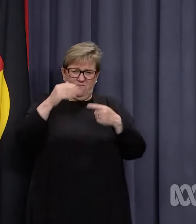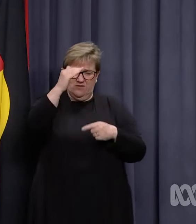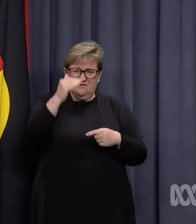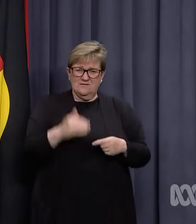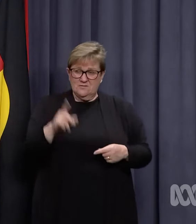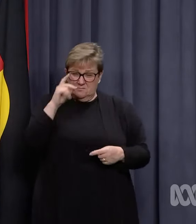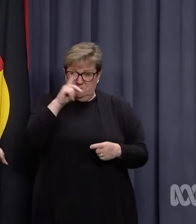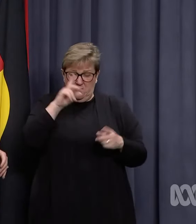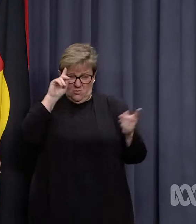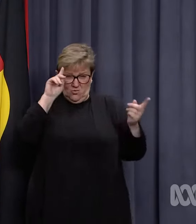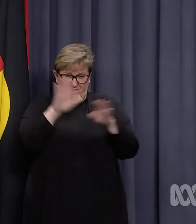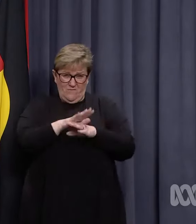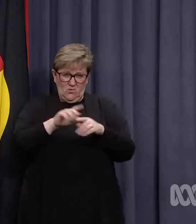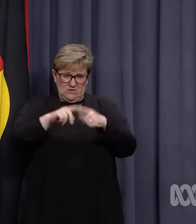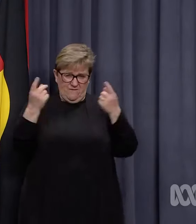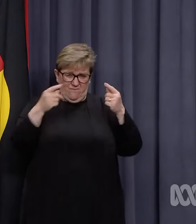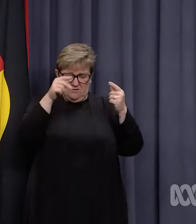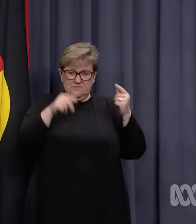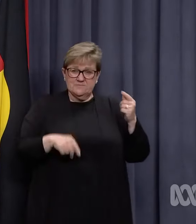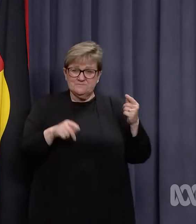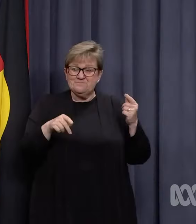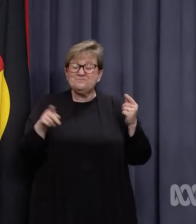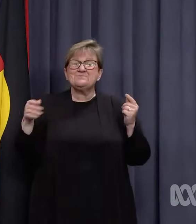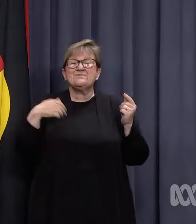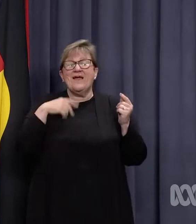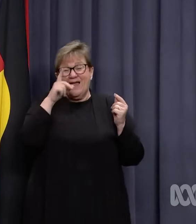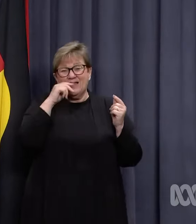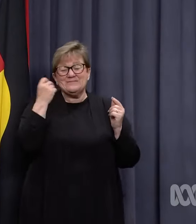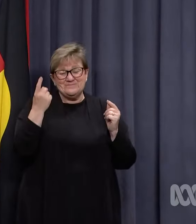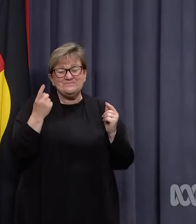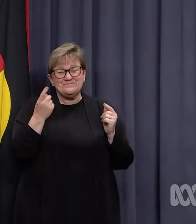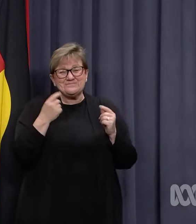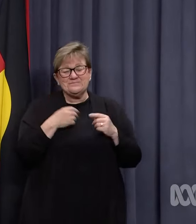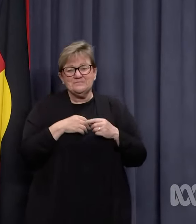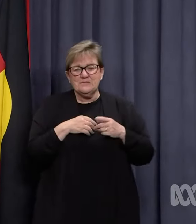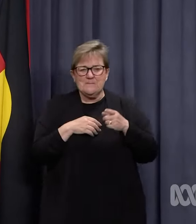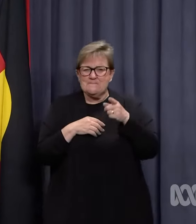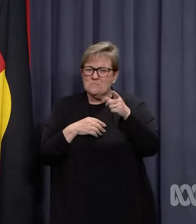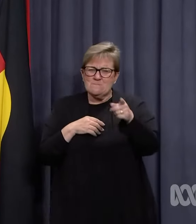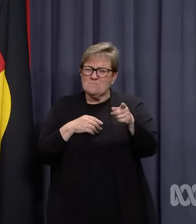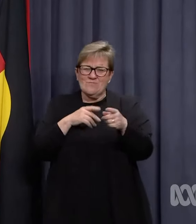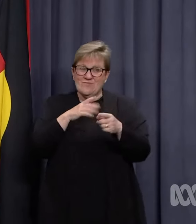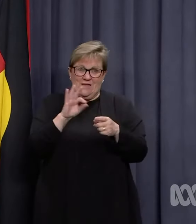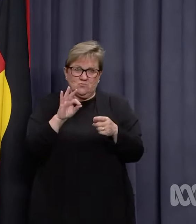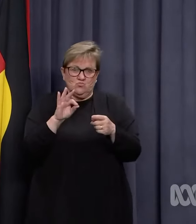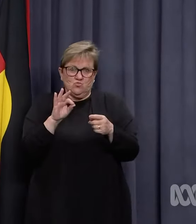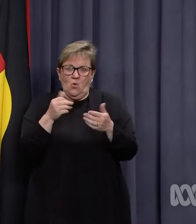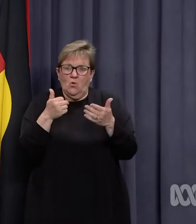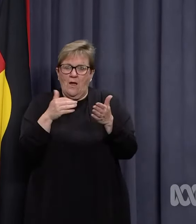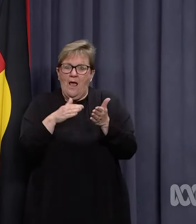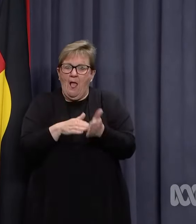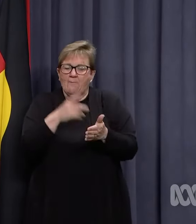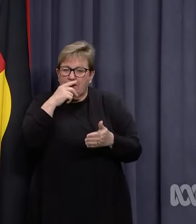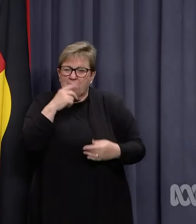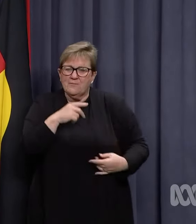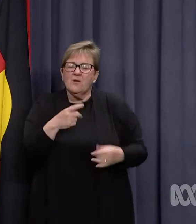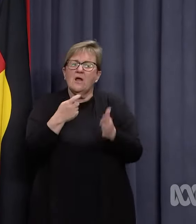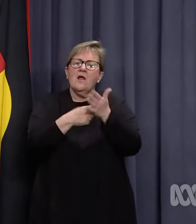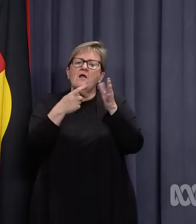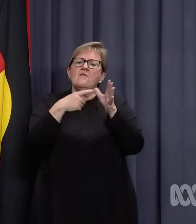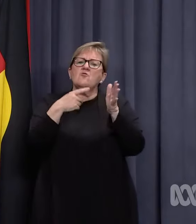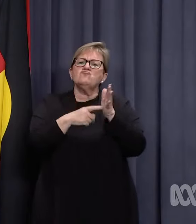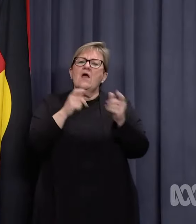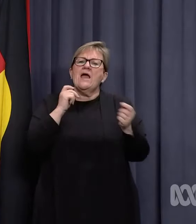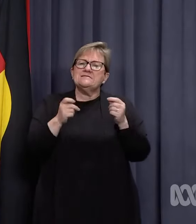You can understand why people are confused, aren't you? Yes, I can, and obviously that's not particularly helpful. Rat tests